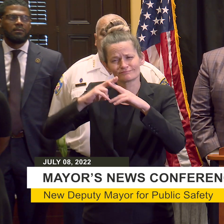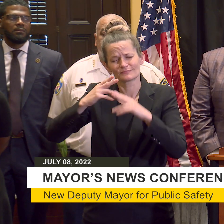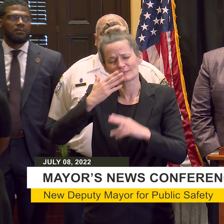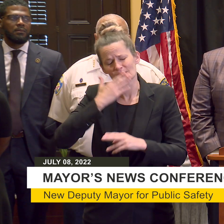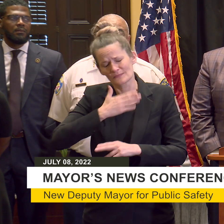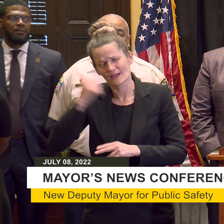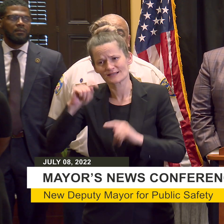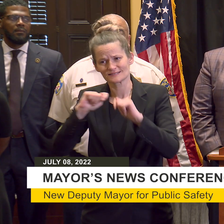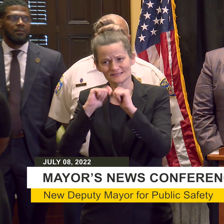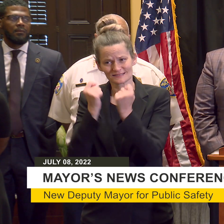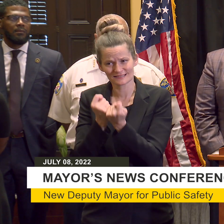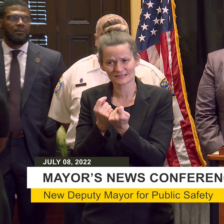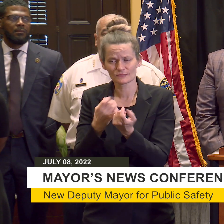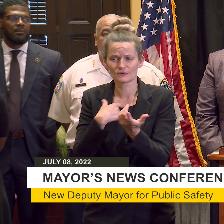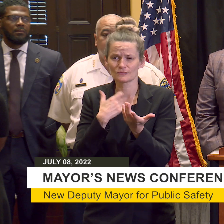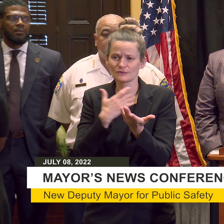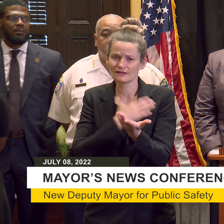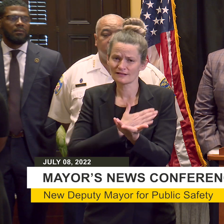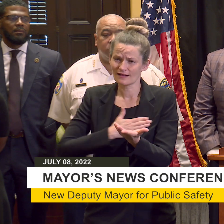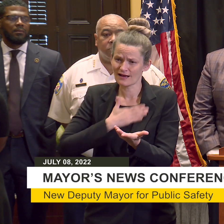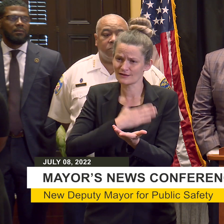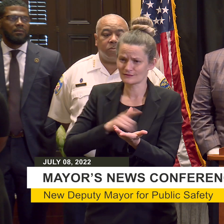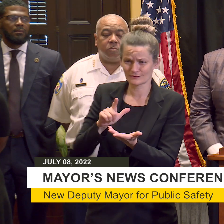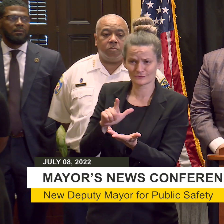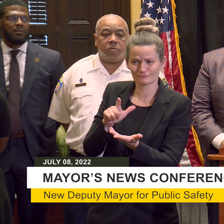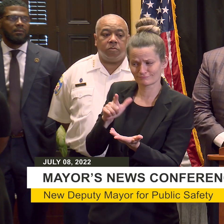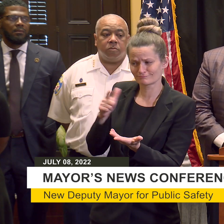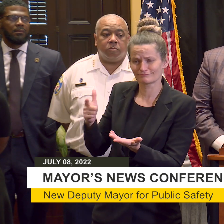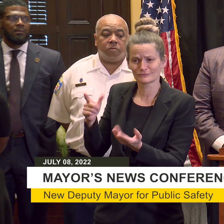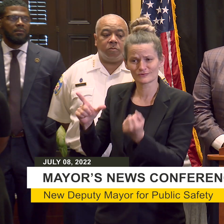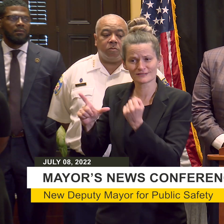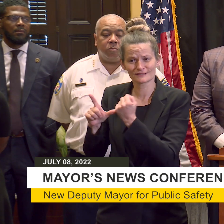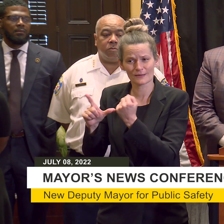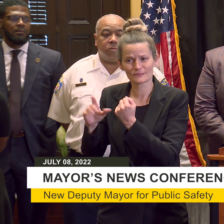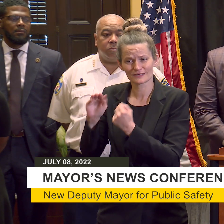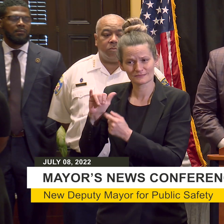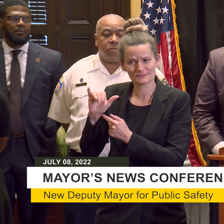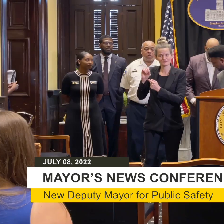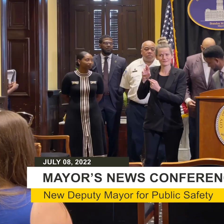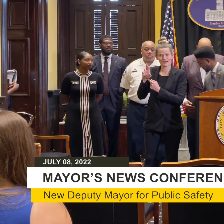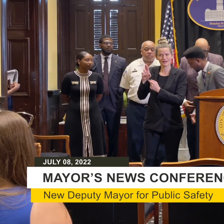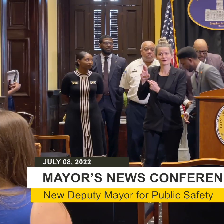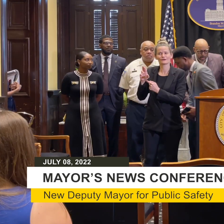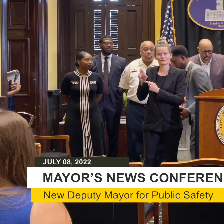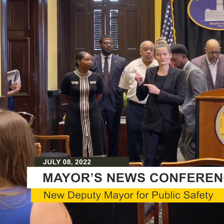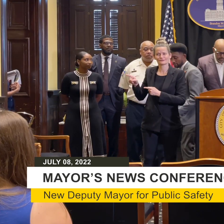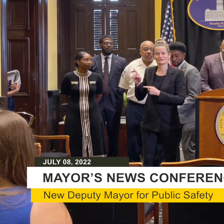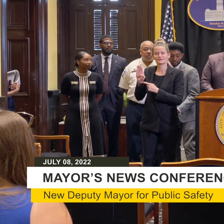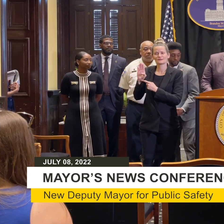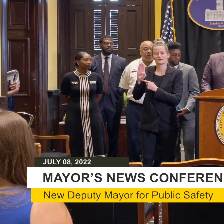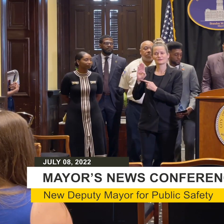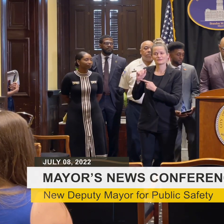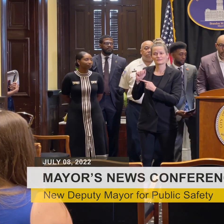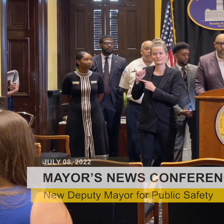you, and now I would like to turn it over to Deputy Mayor Barksdale for a few words. Sir? Thank you, Mr. Mayor.